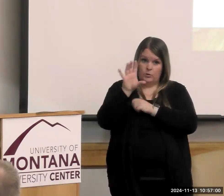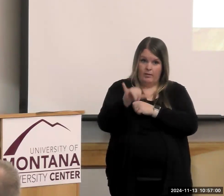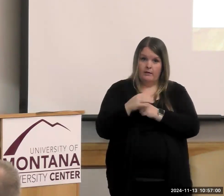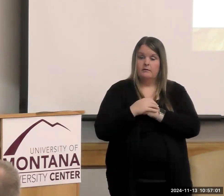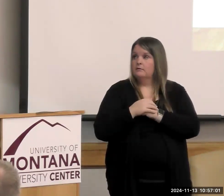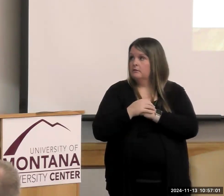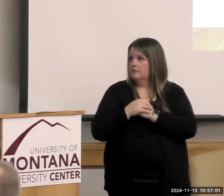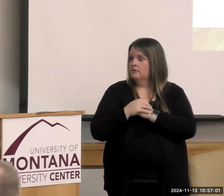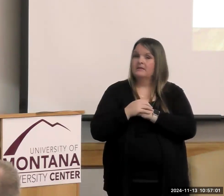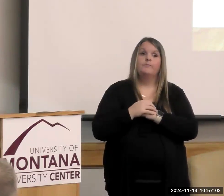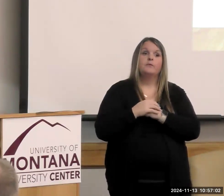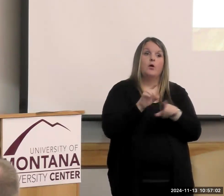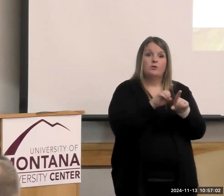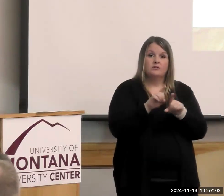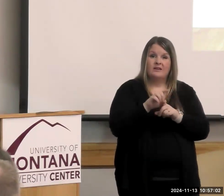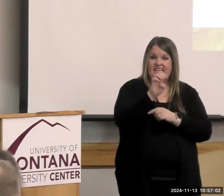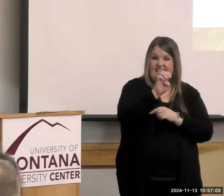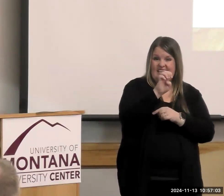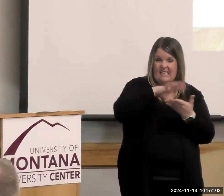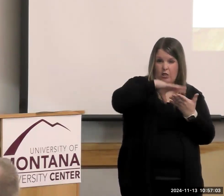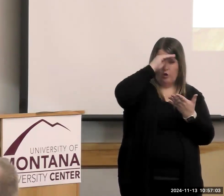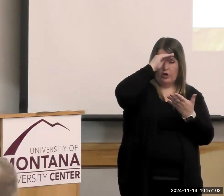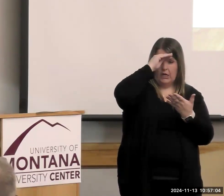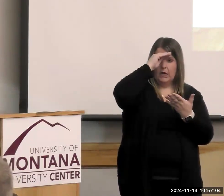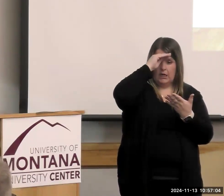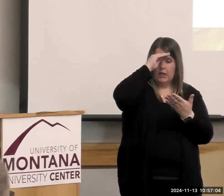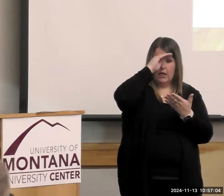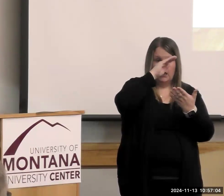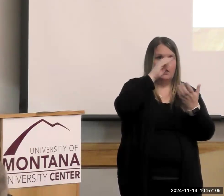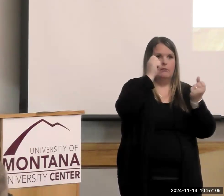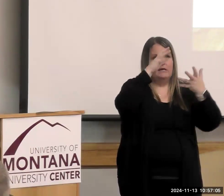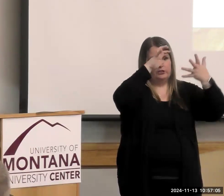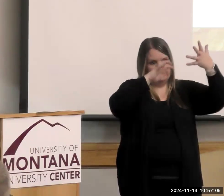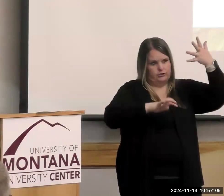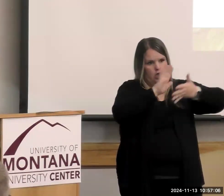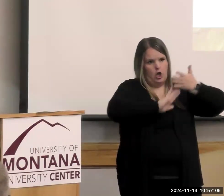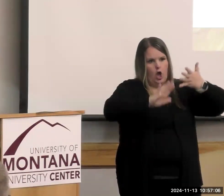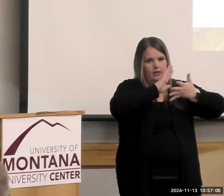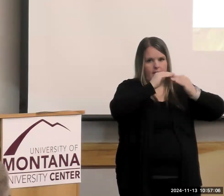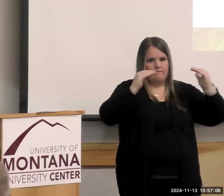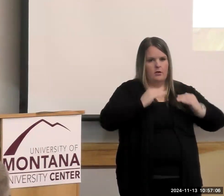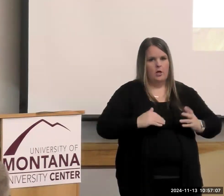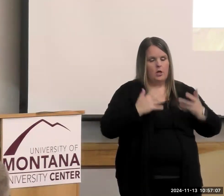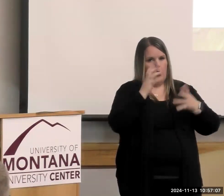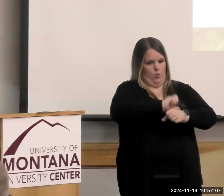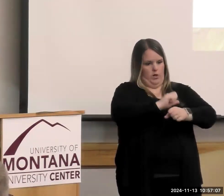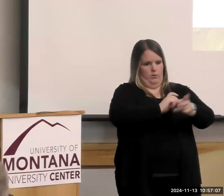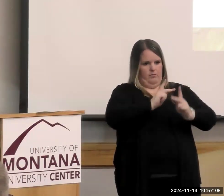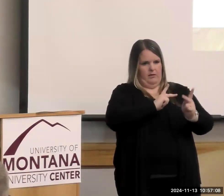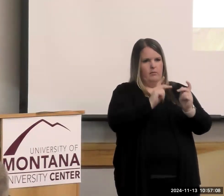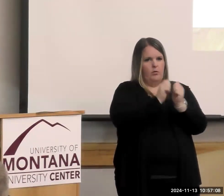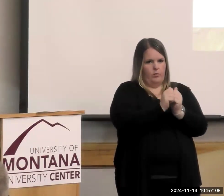-learning, almost a college of information on working with people with intellectual disabilities and how to make